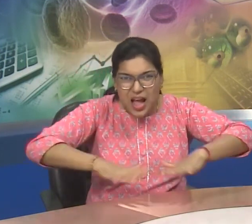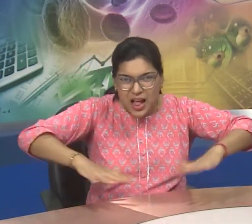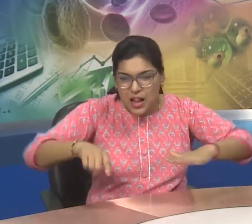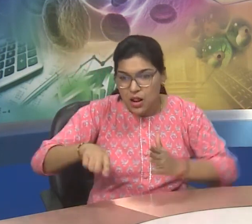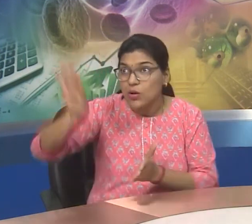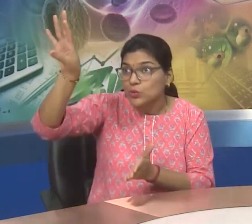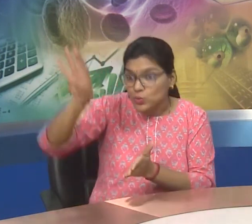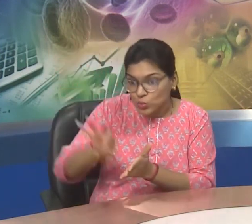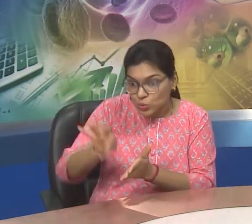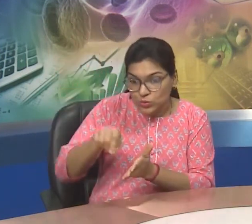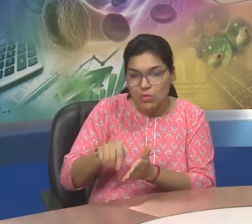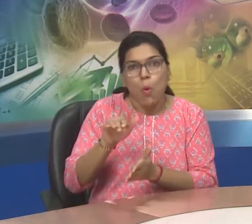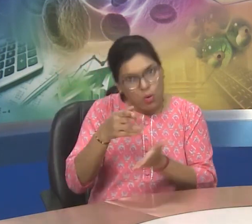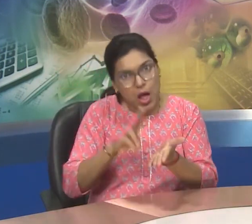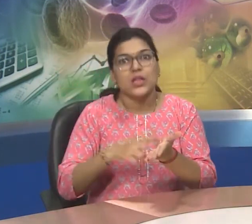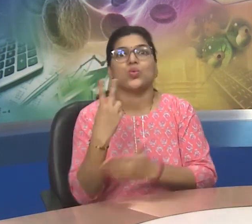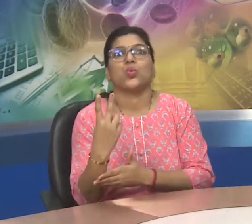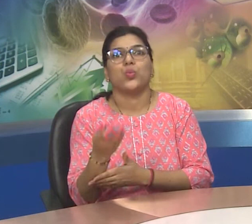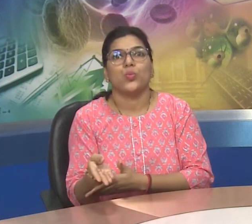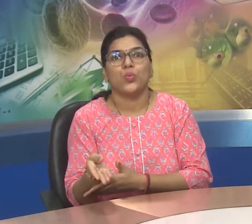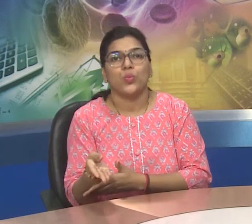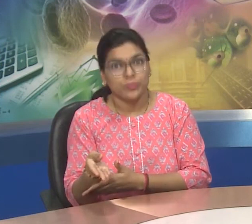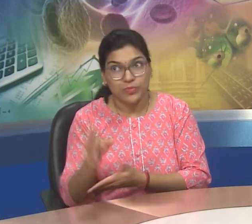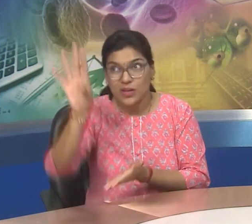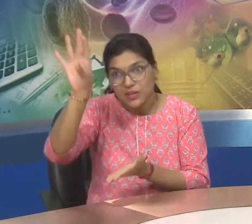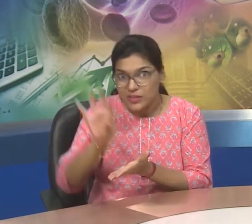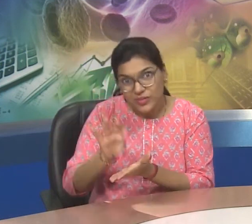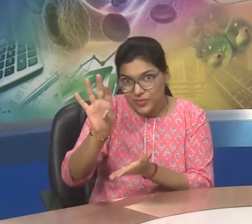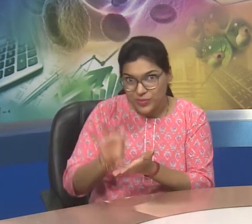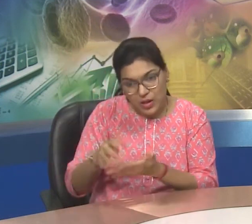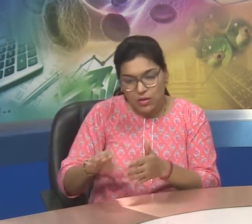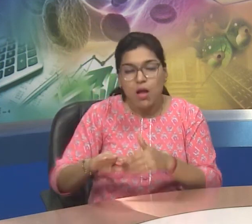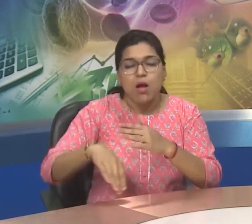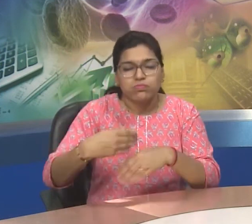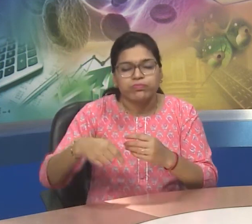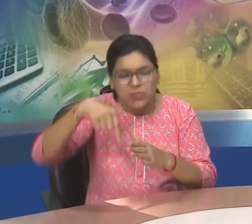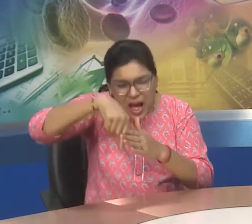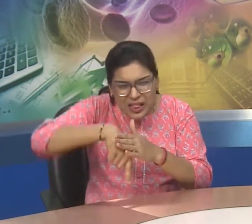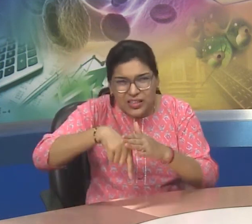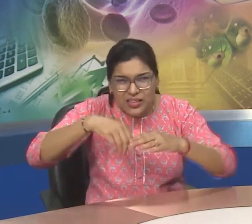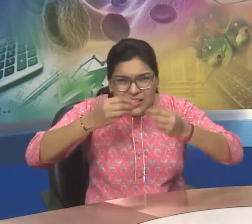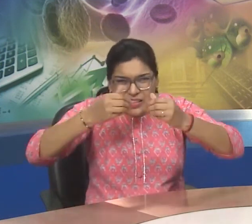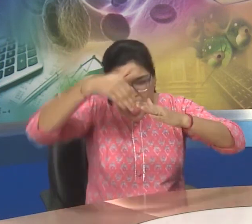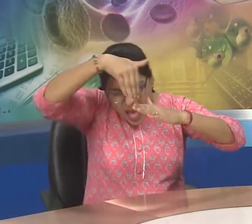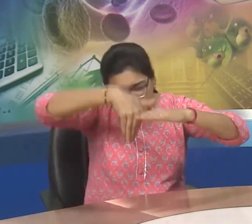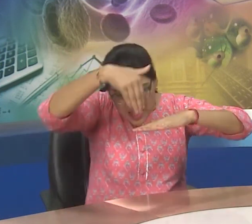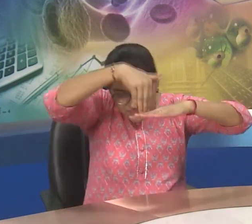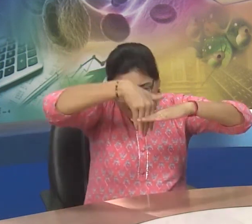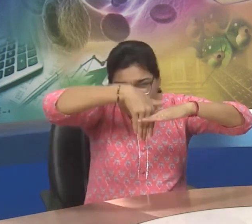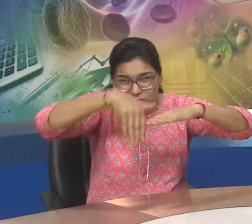living under the soil and when sometimes the acidic rain